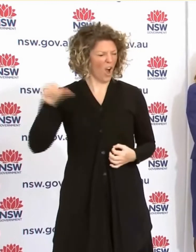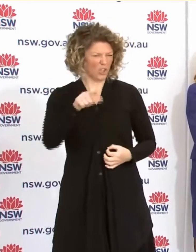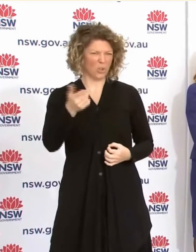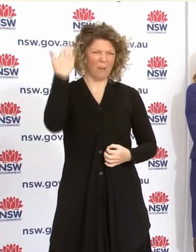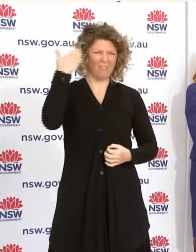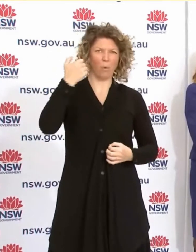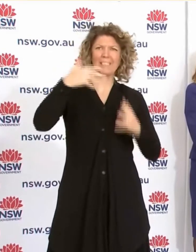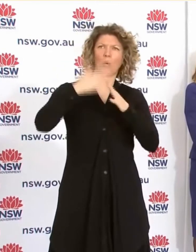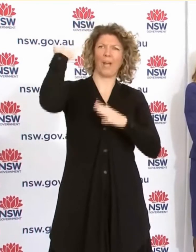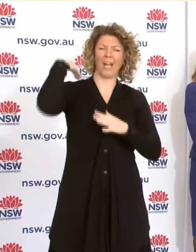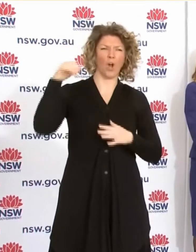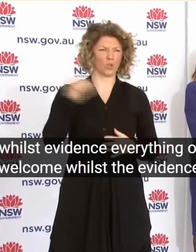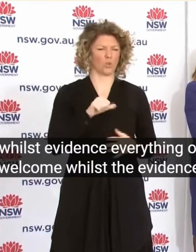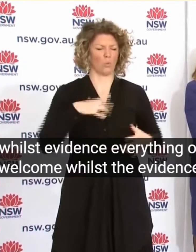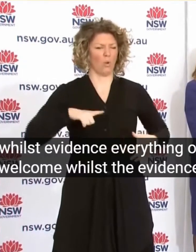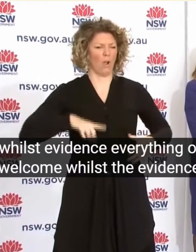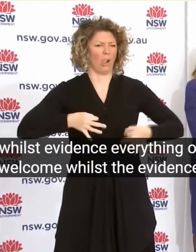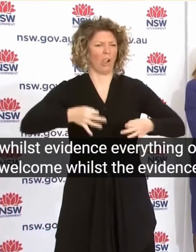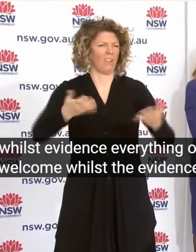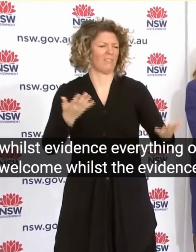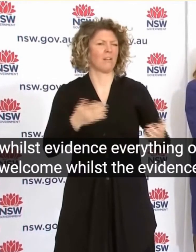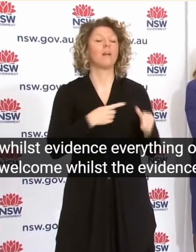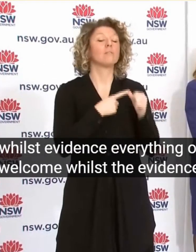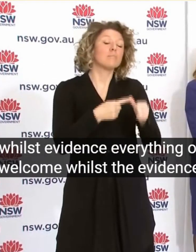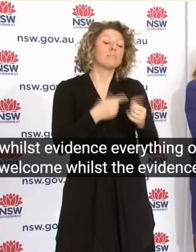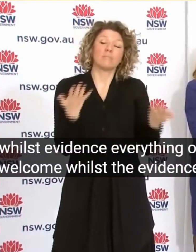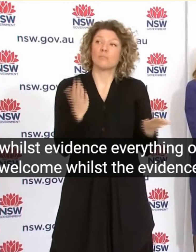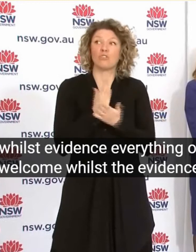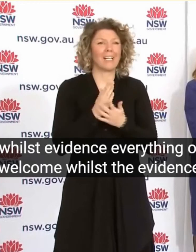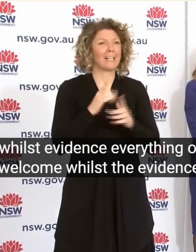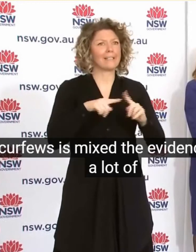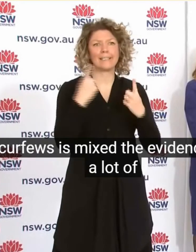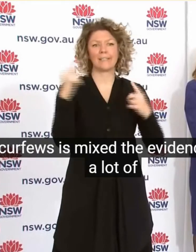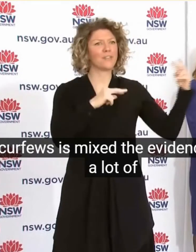Of Curfews Is Mixed The Evidence To